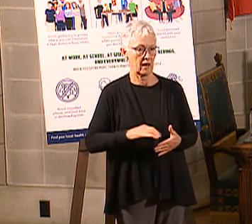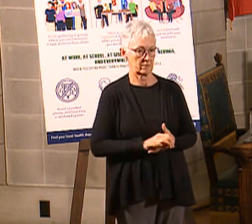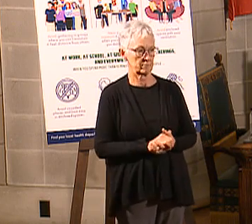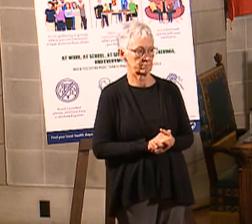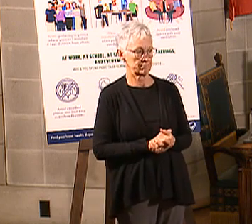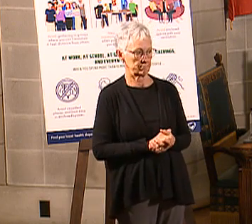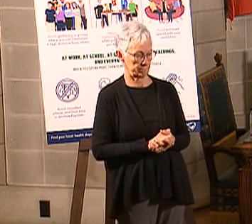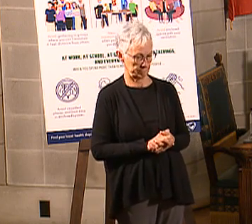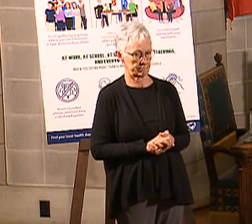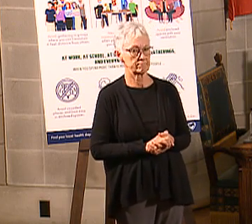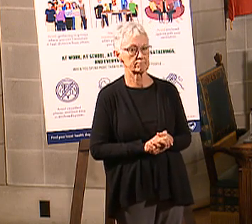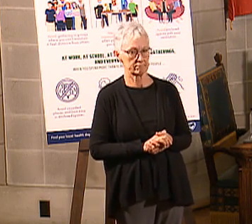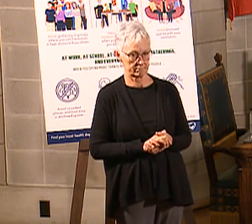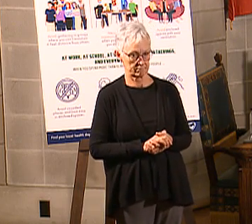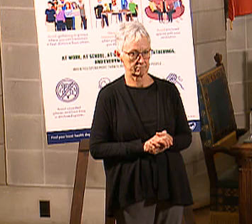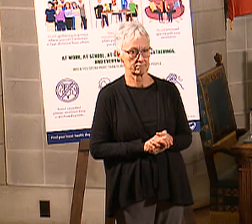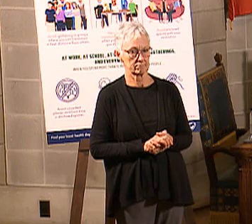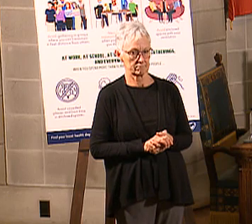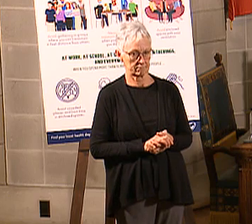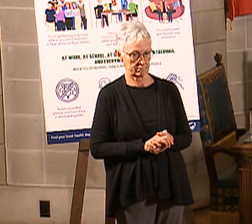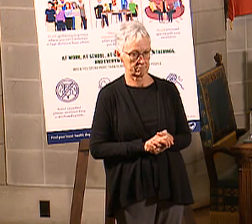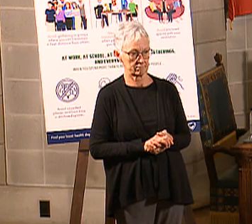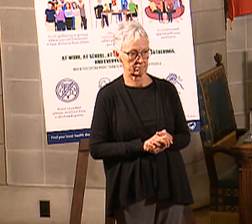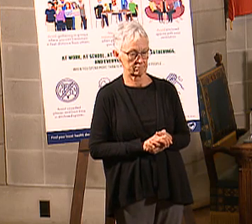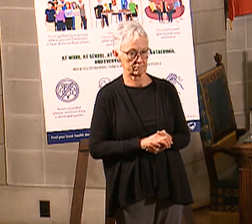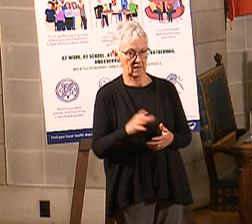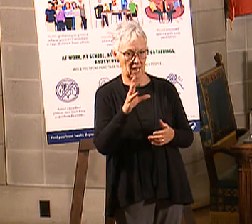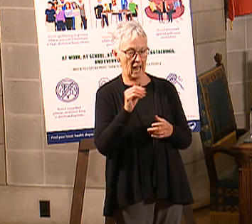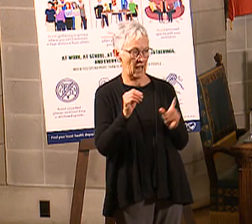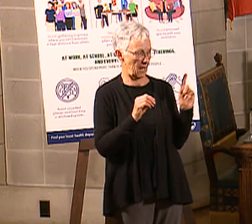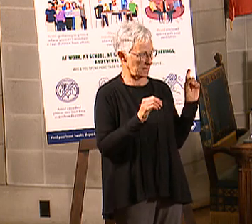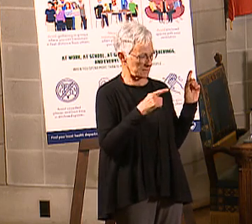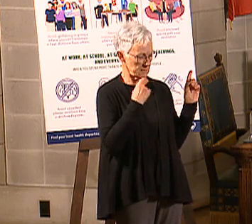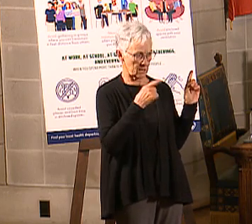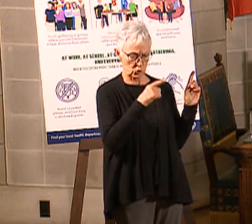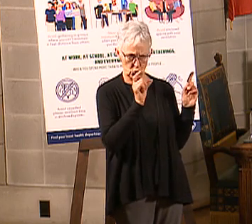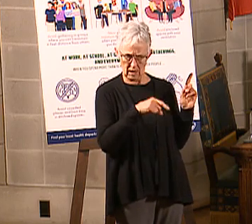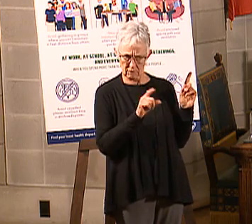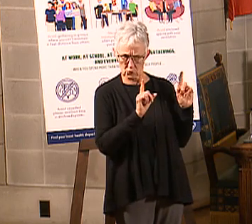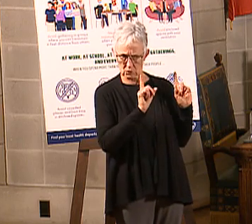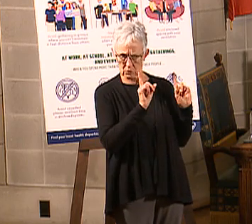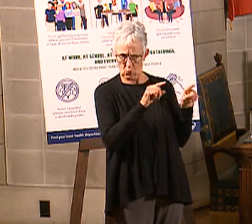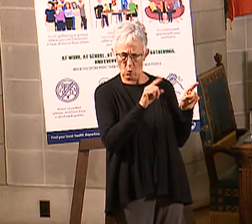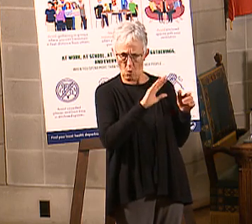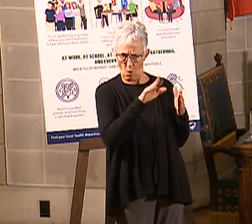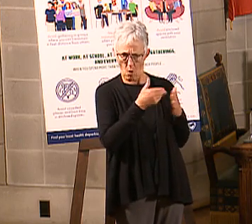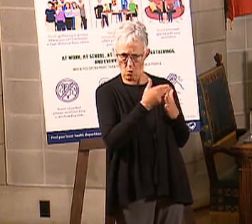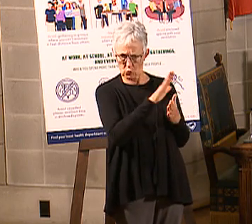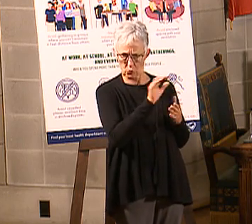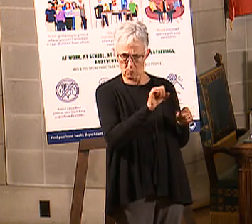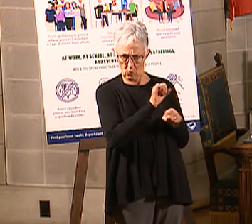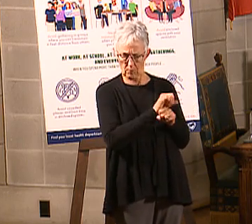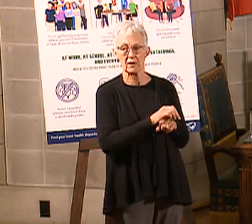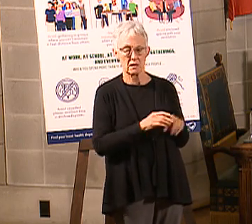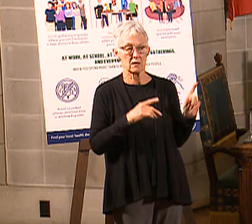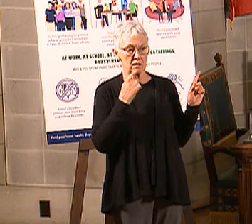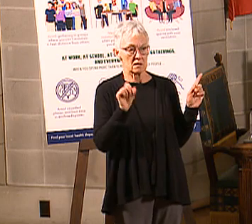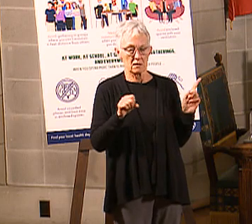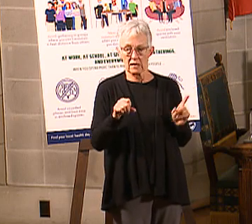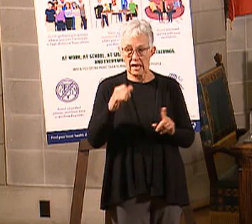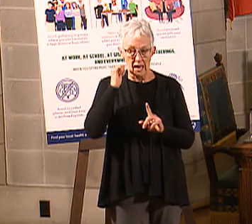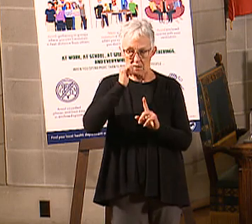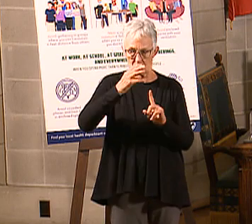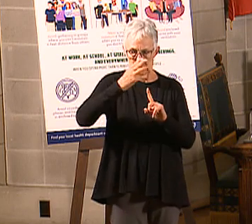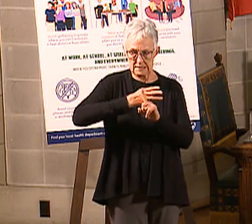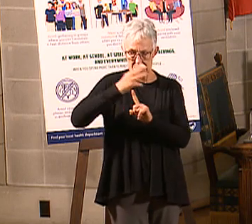appointments. Yes, sir. Can describe that a little bit? Yes. So every six months, what it is, if you want the dental, vision, and